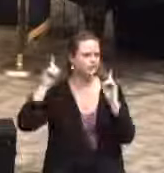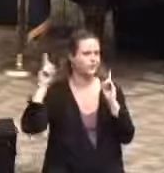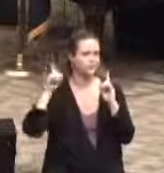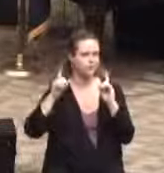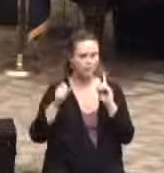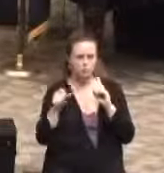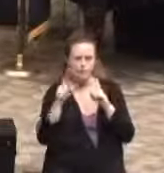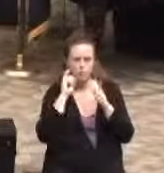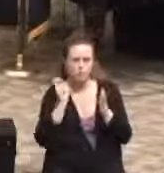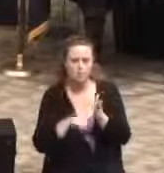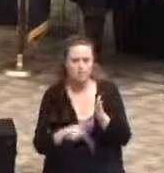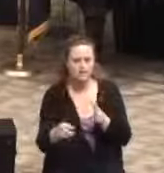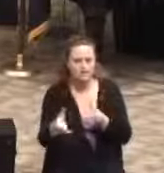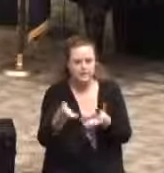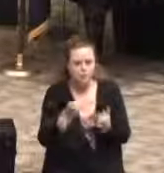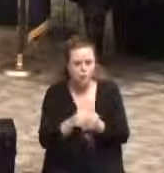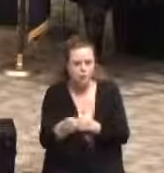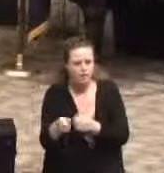deal with.